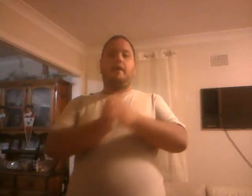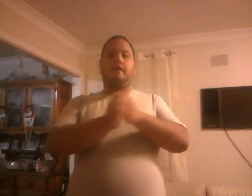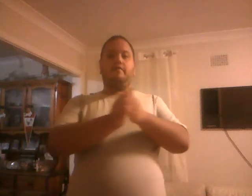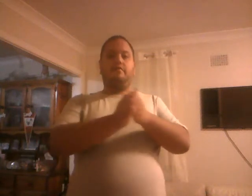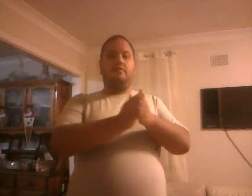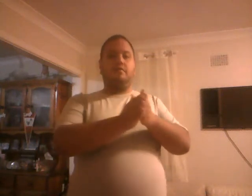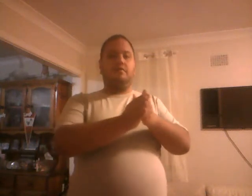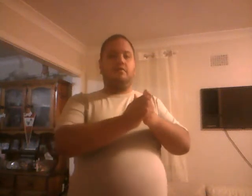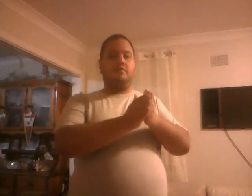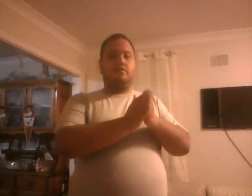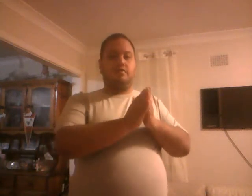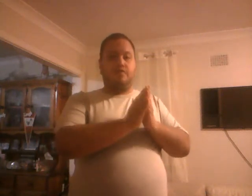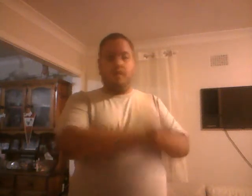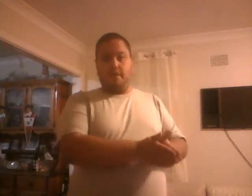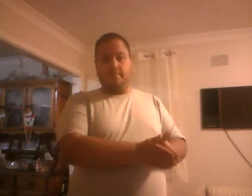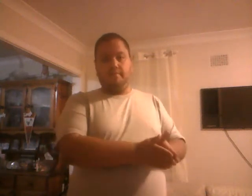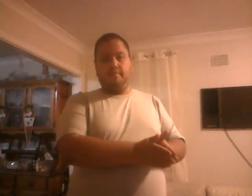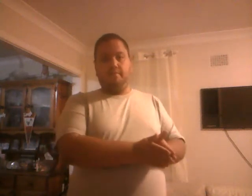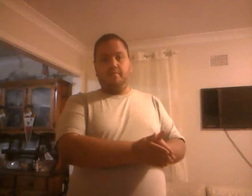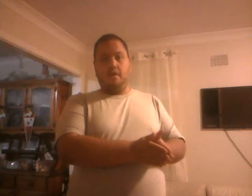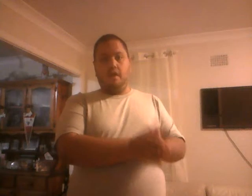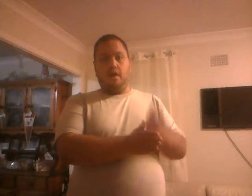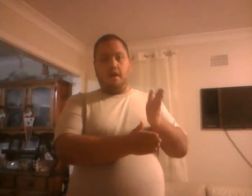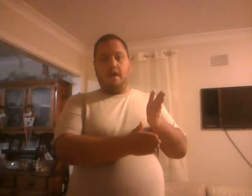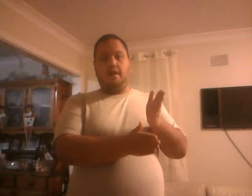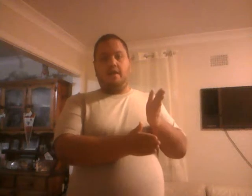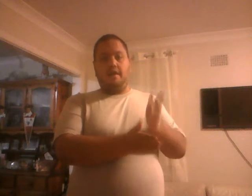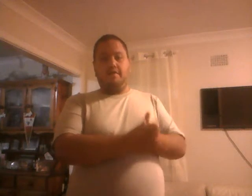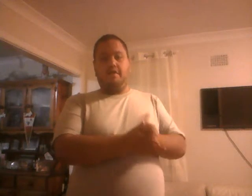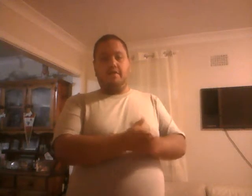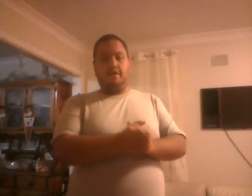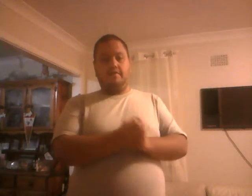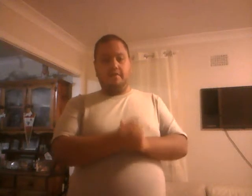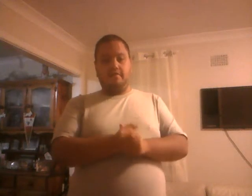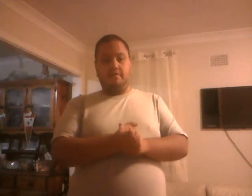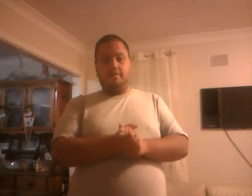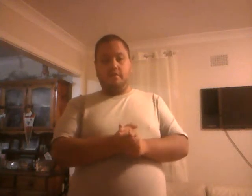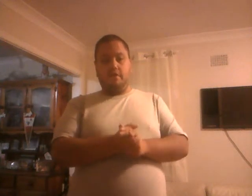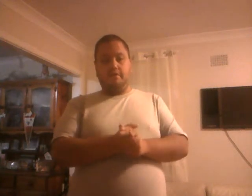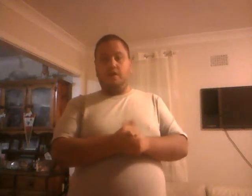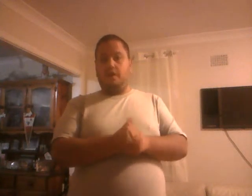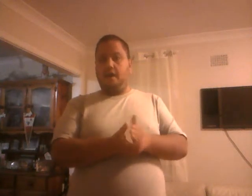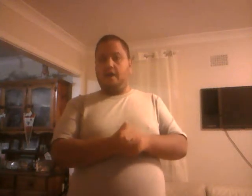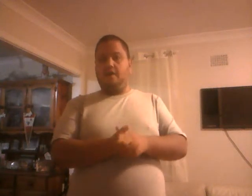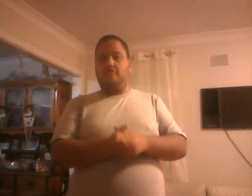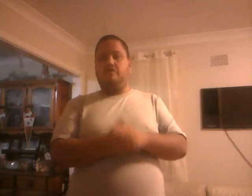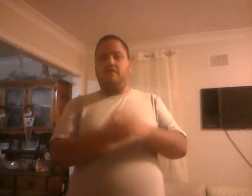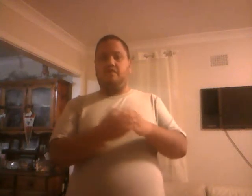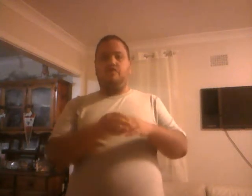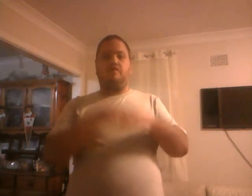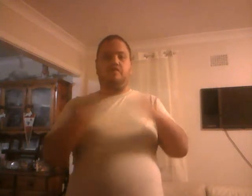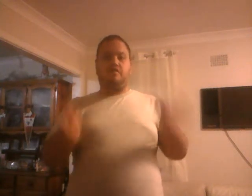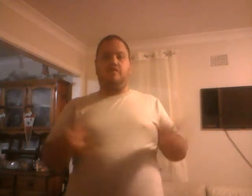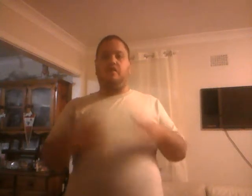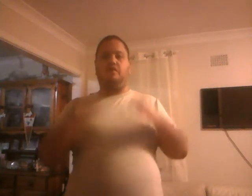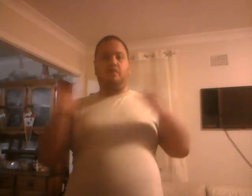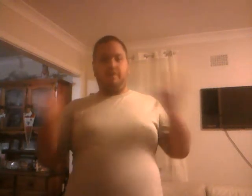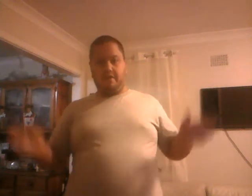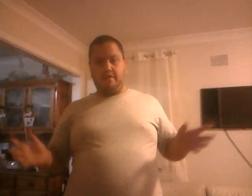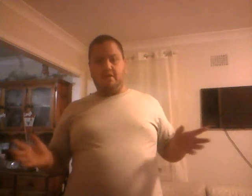against, Tommy. And guessing the system of the UK judicial, and all this other,